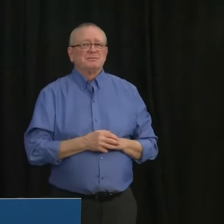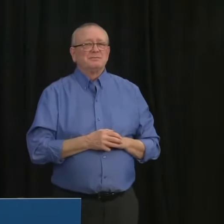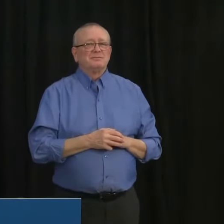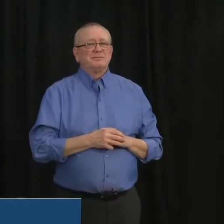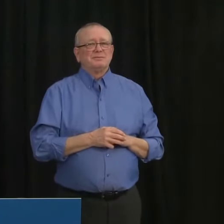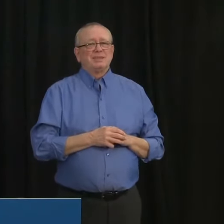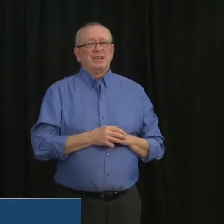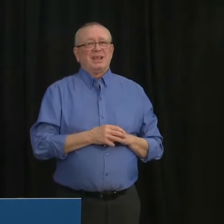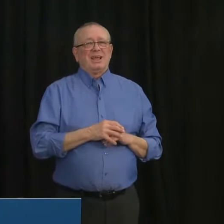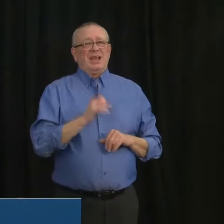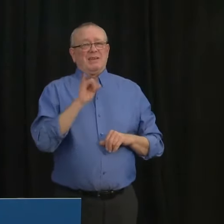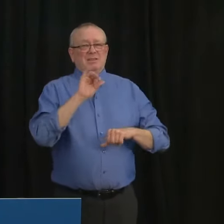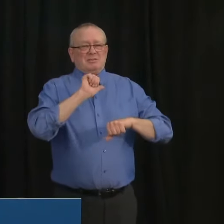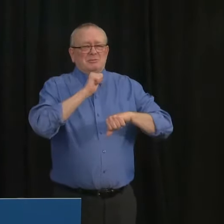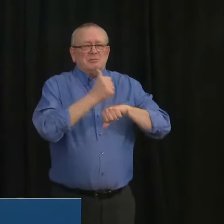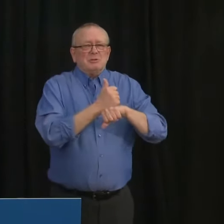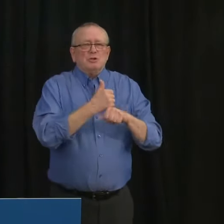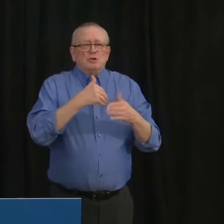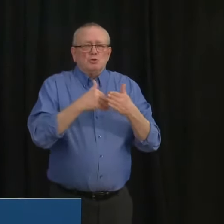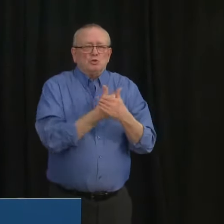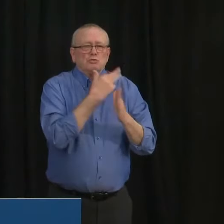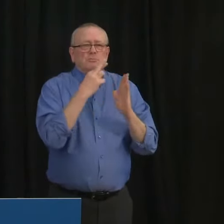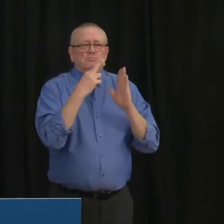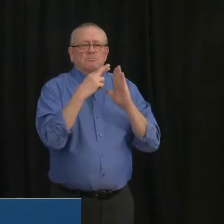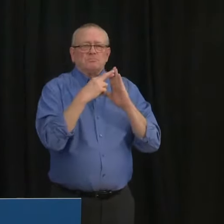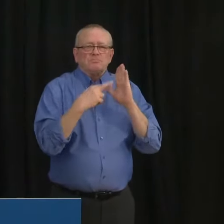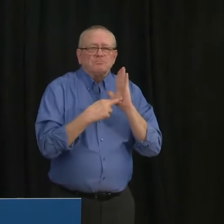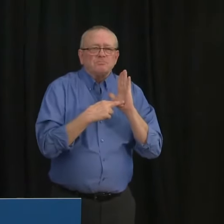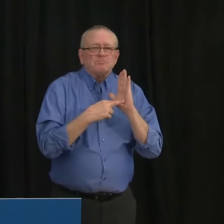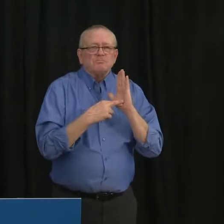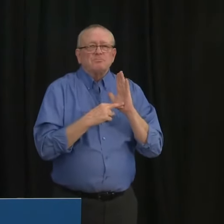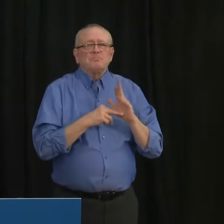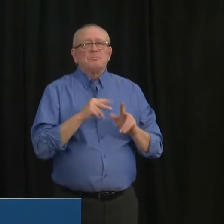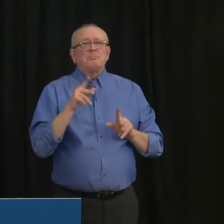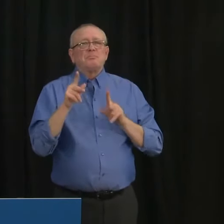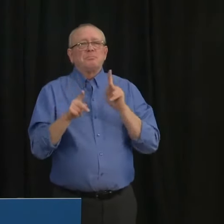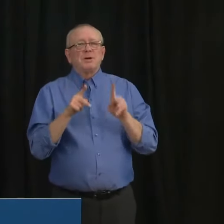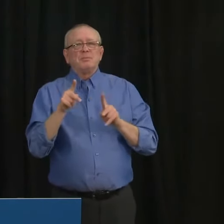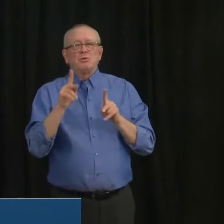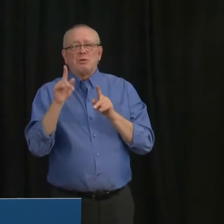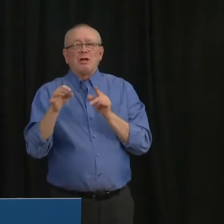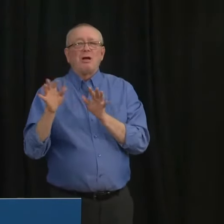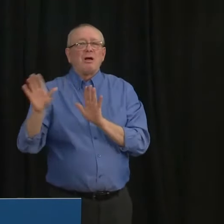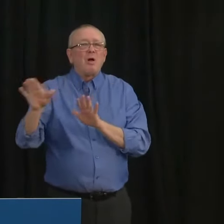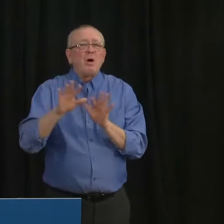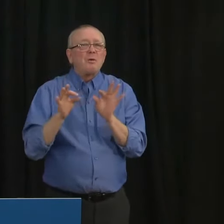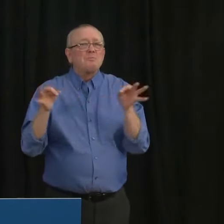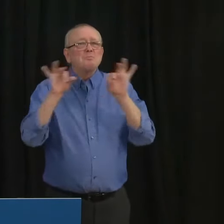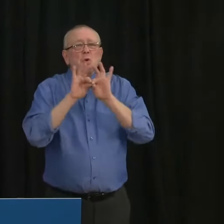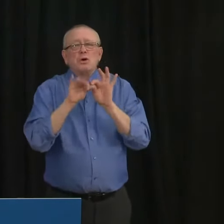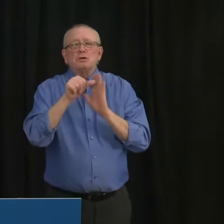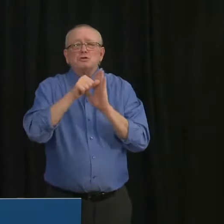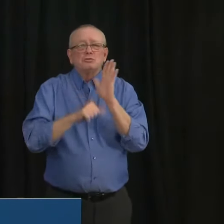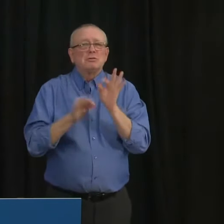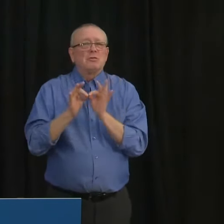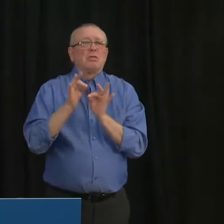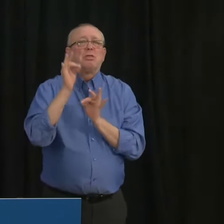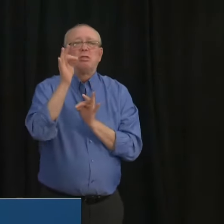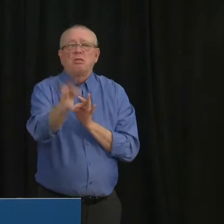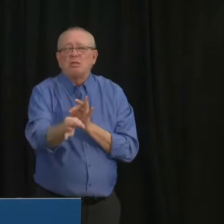the right measures, a growing number of Albertans will have to wait longer and longer for important surgery, many of them in pain and suffering.